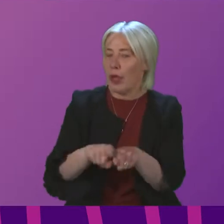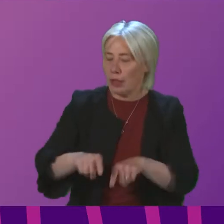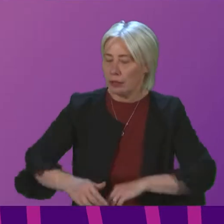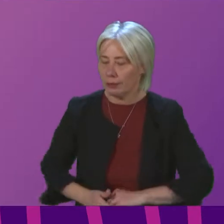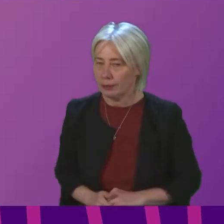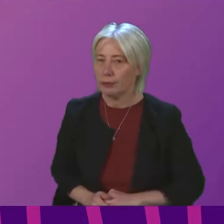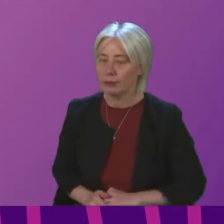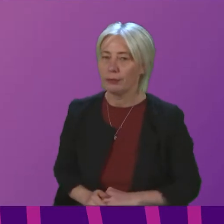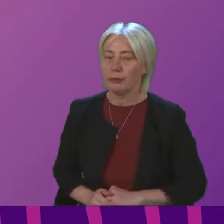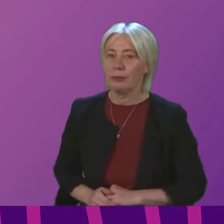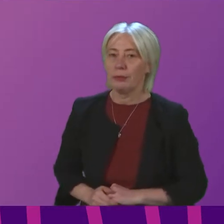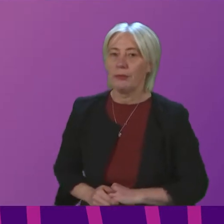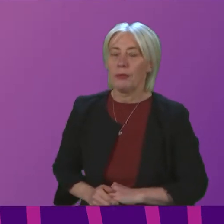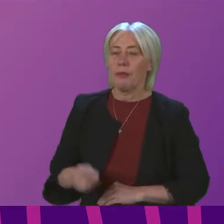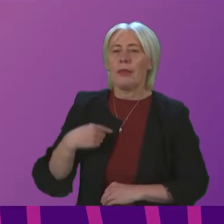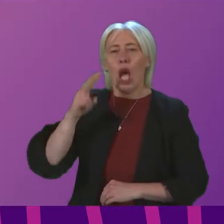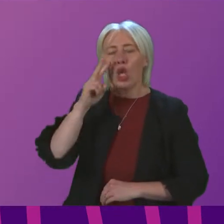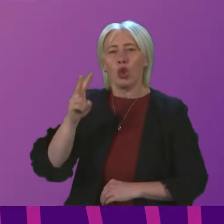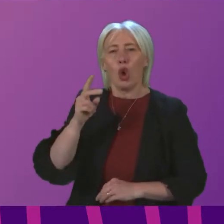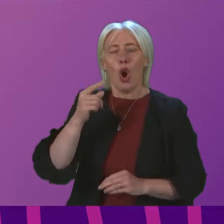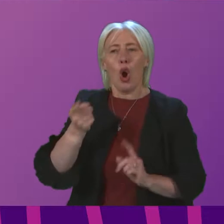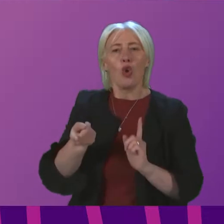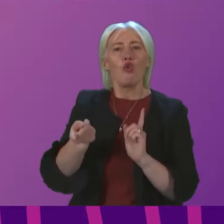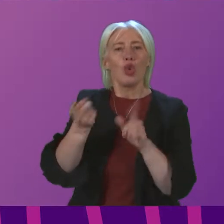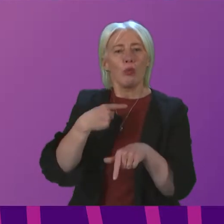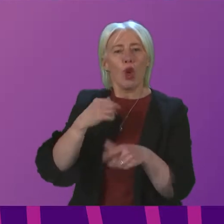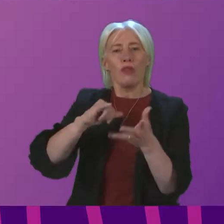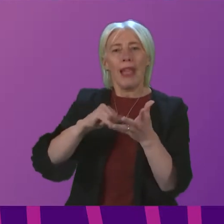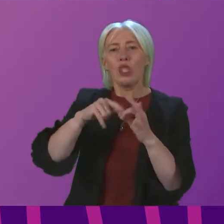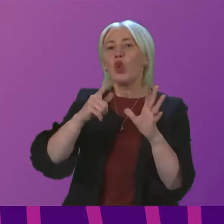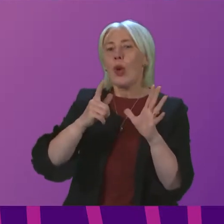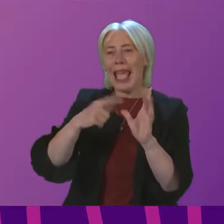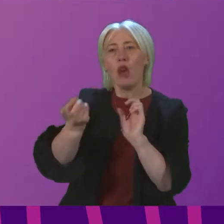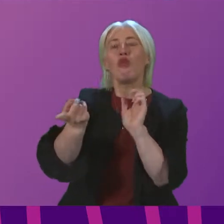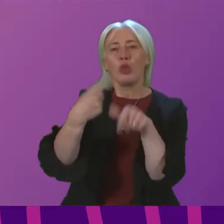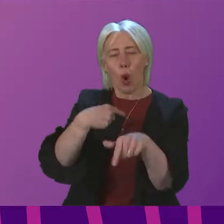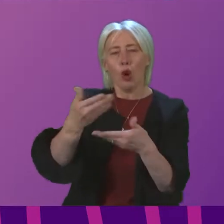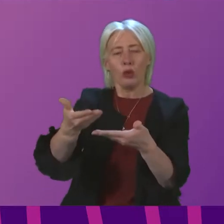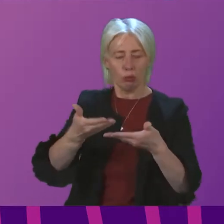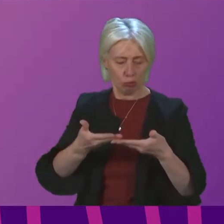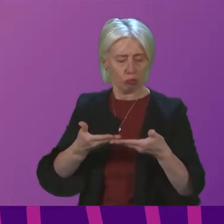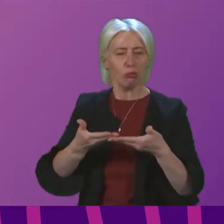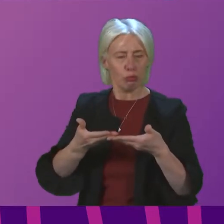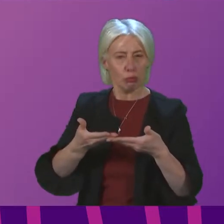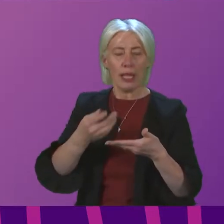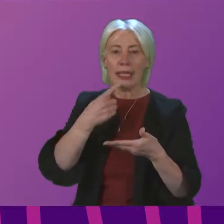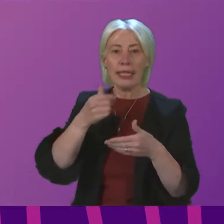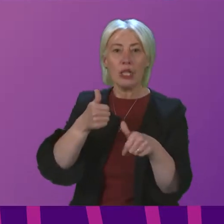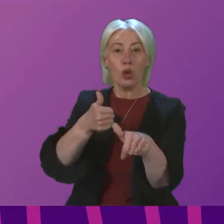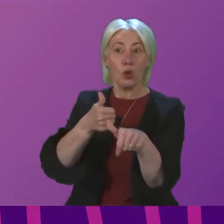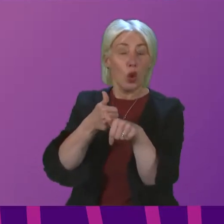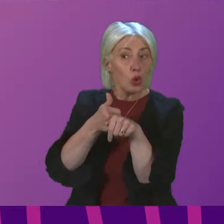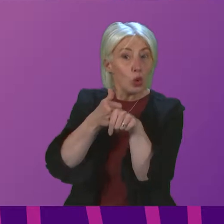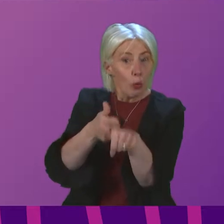And I did note in the response we received from the SQA that it is often the case that support for a